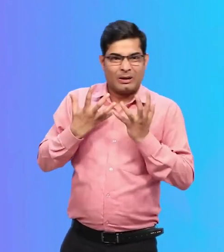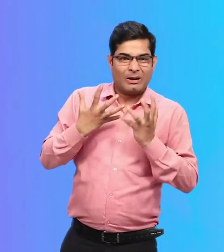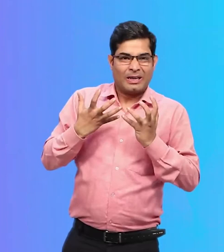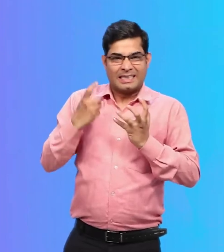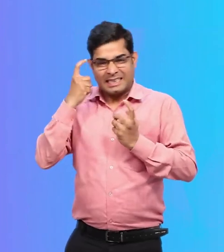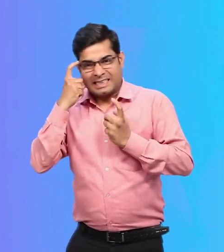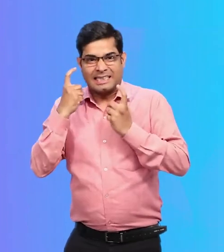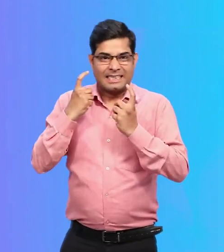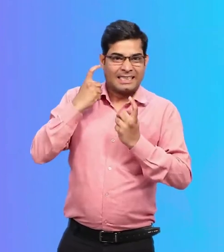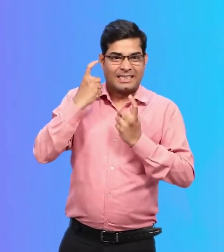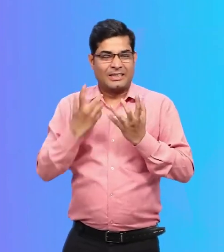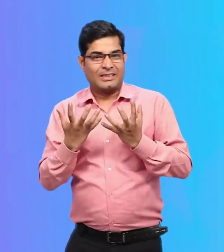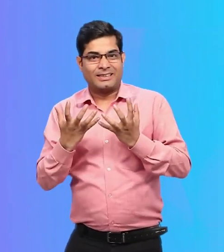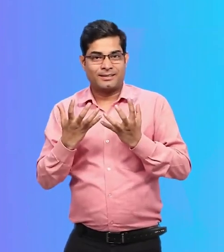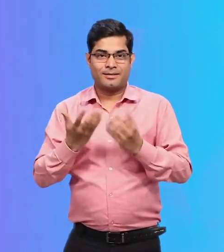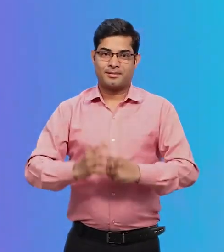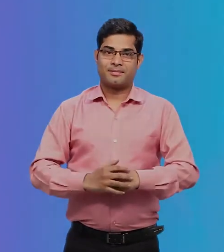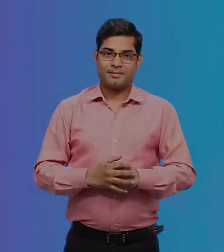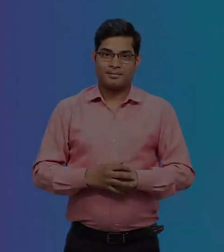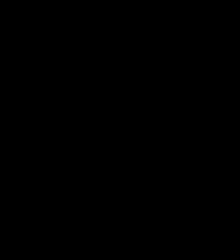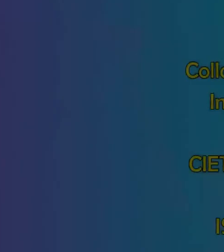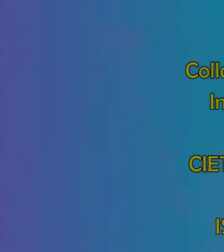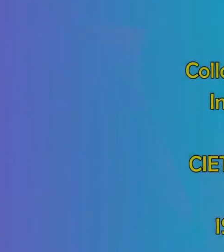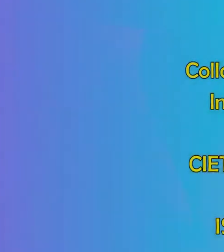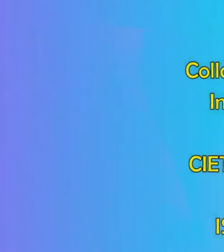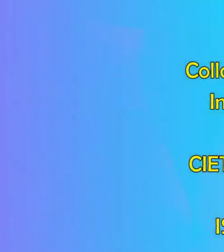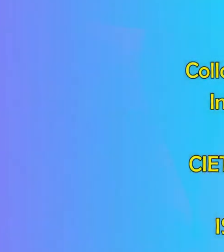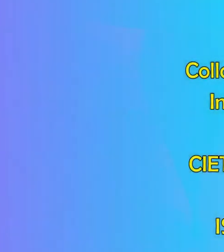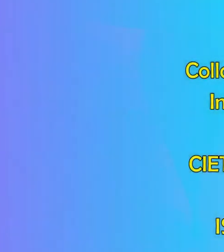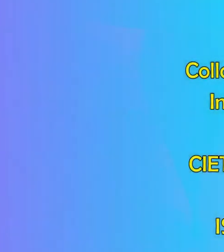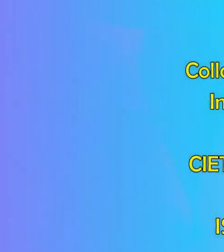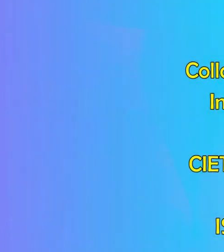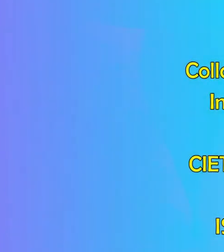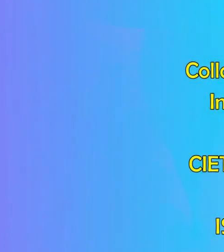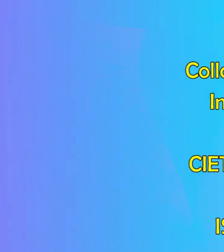Let see that. Thank you, In the next 1958 item item item You